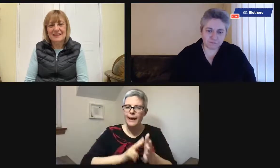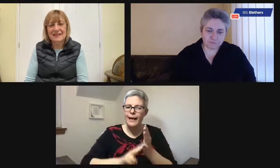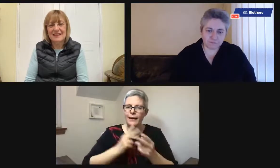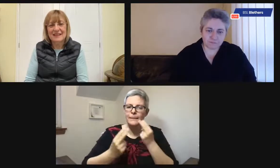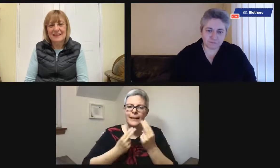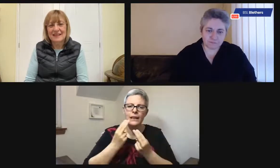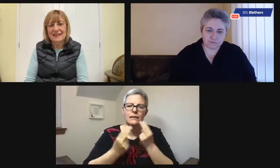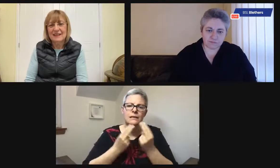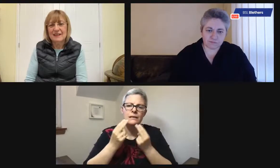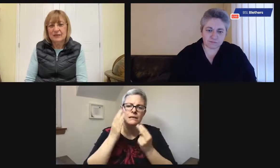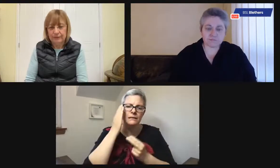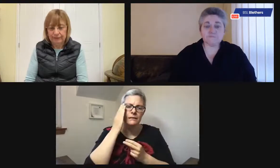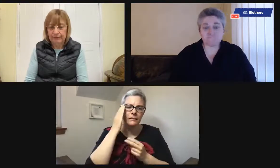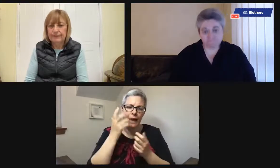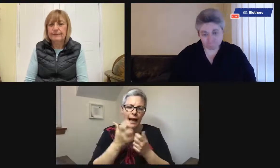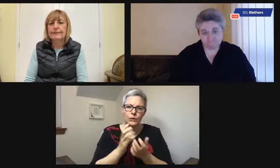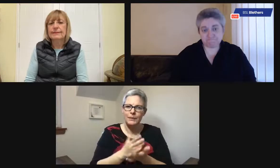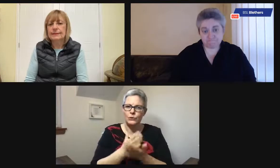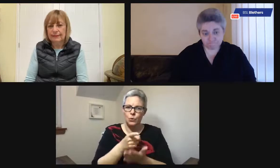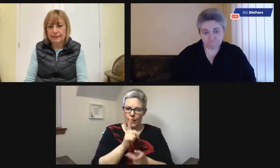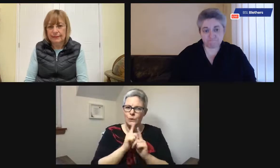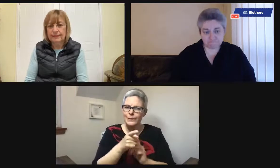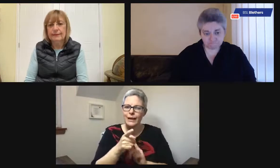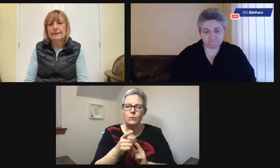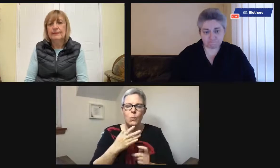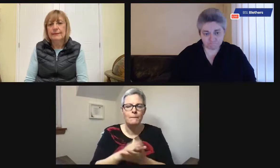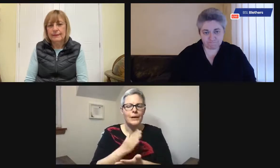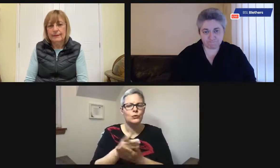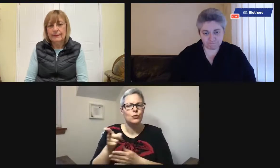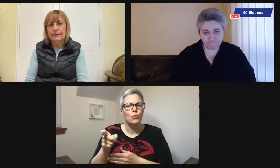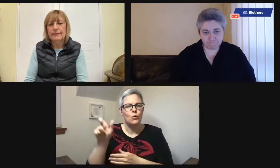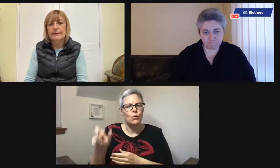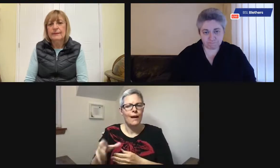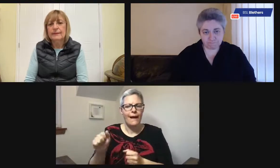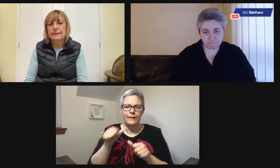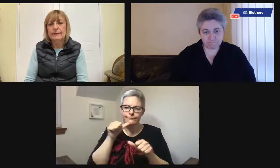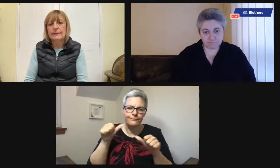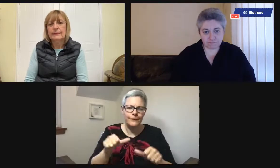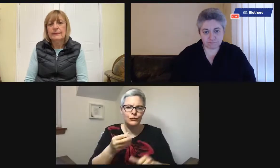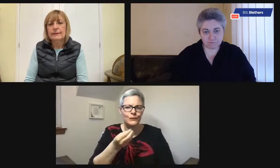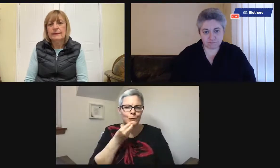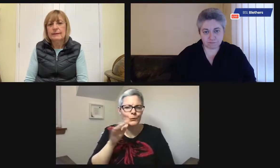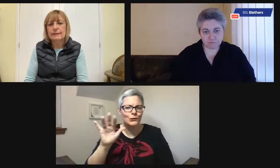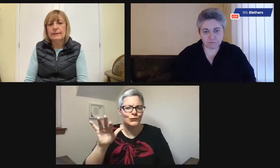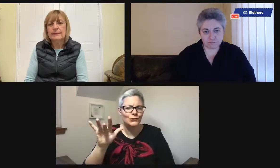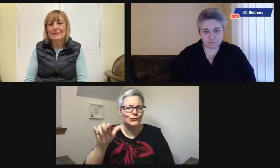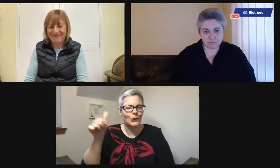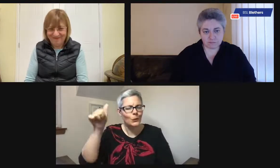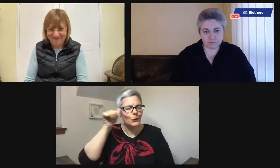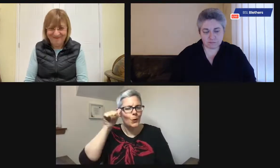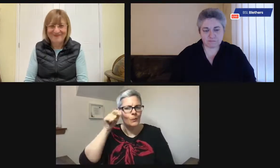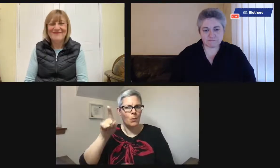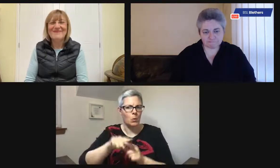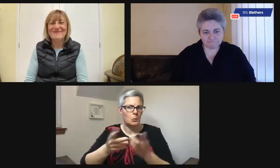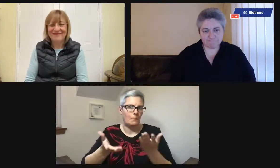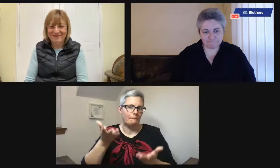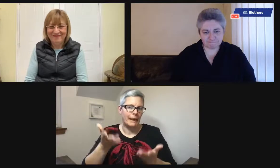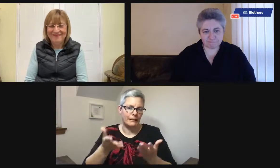food and meal planning. Because Carolyn was talking about making sure that pictures of their